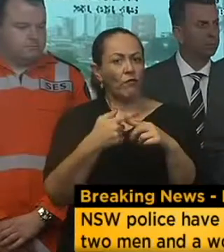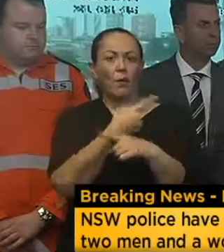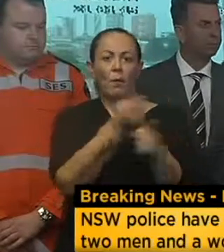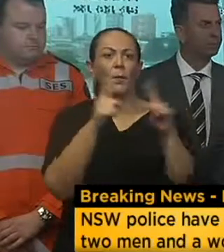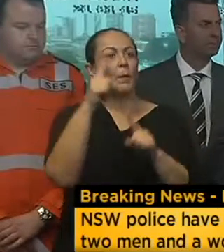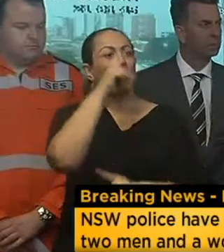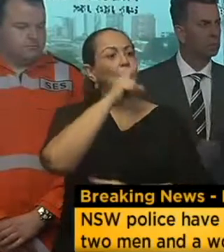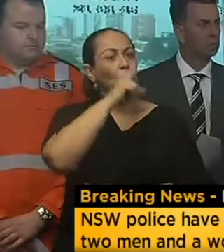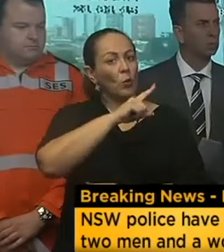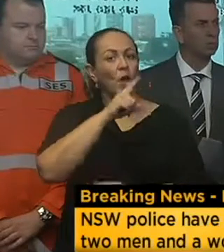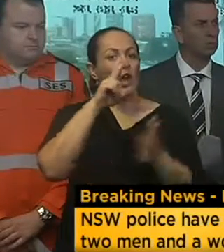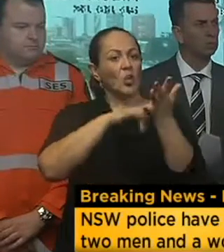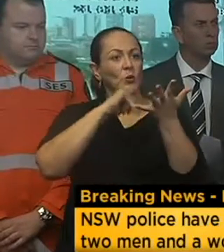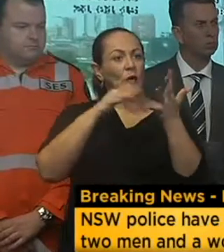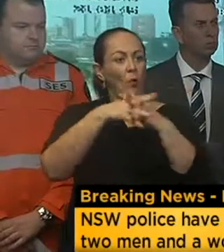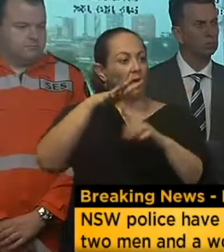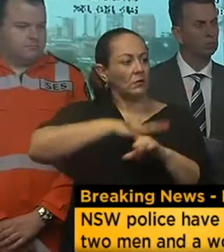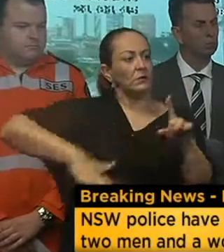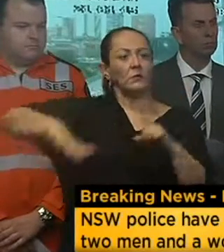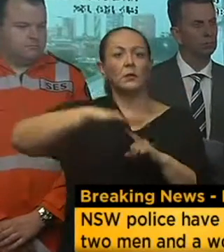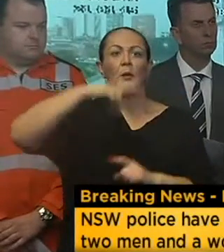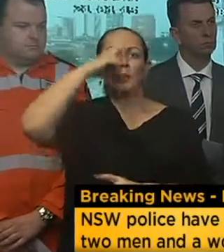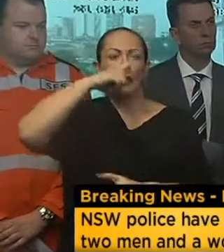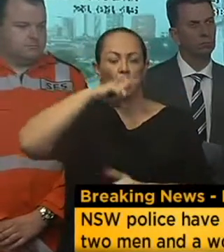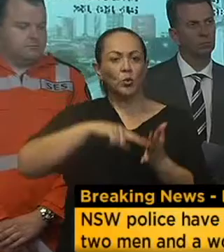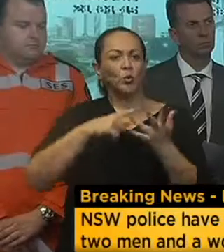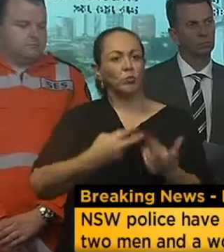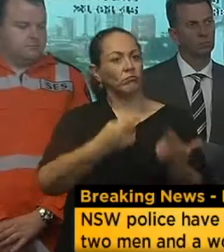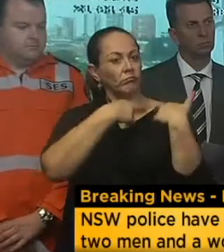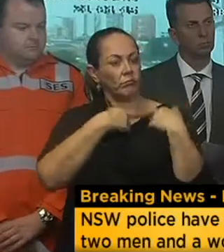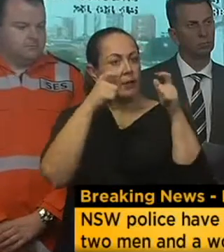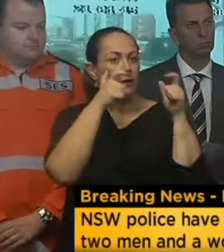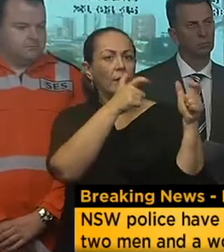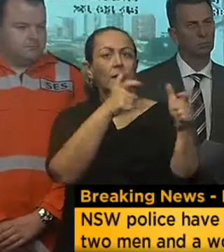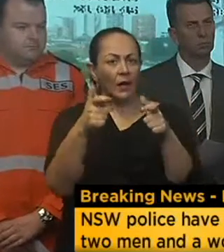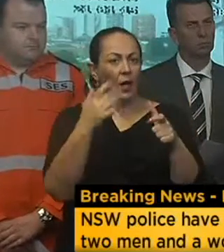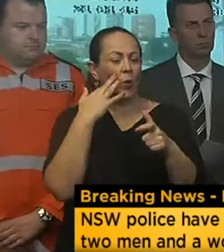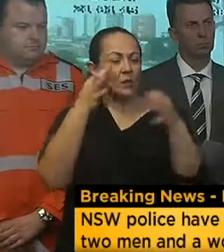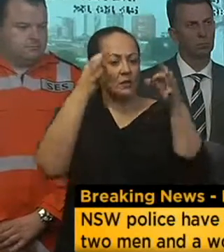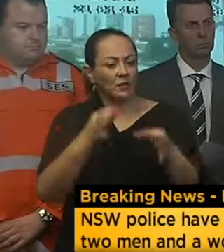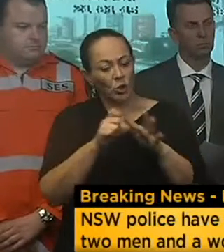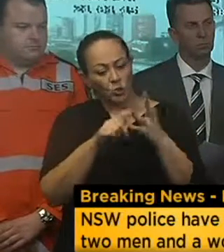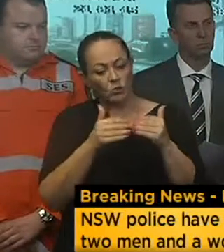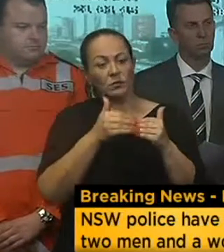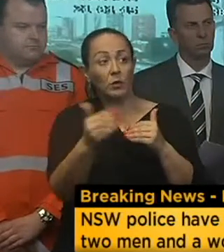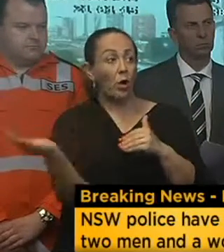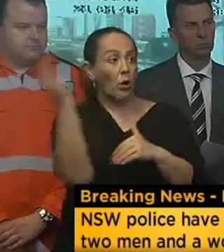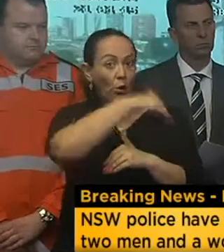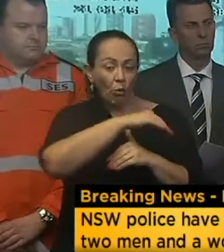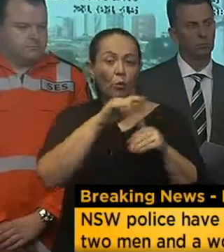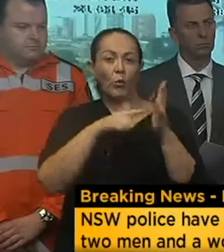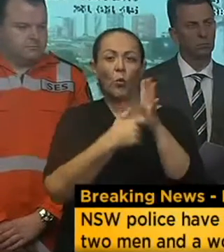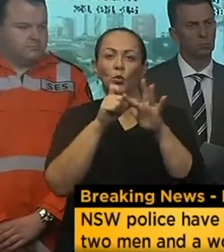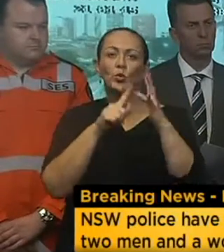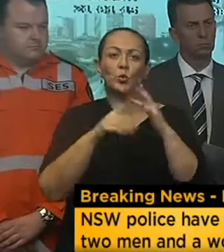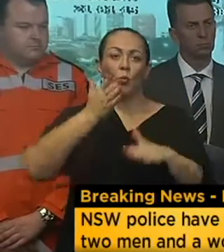certainly need the people of New South Wales to take care when they are deciding whether or not to go home this afternoon